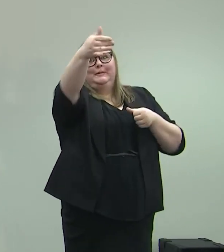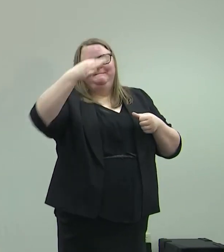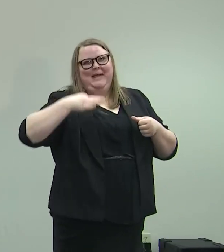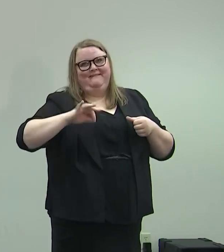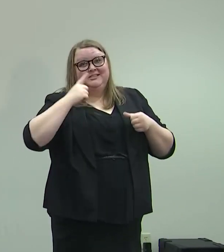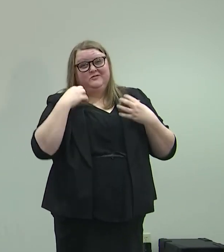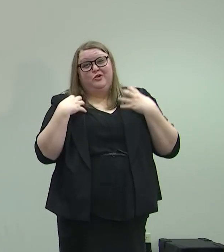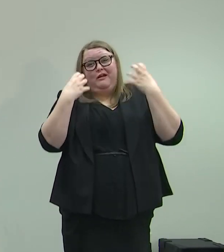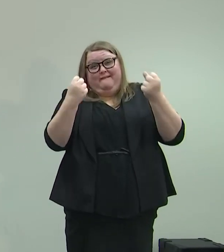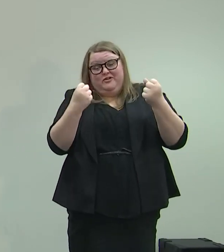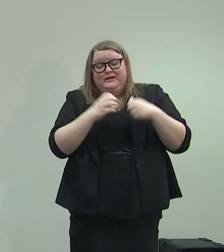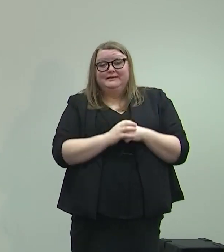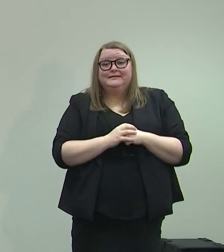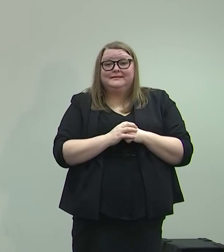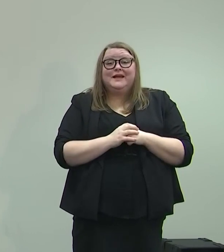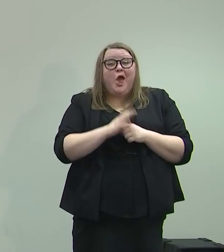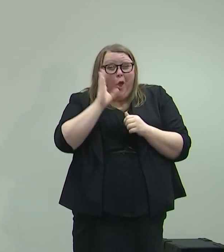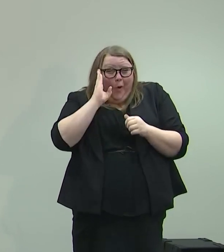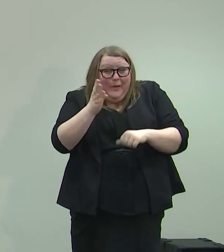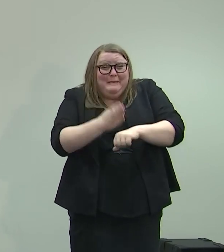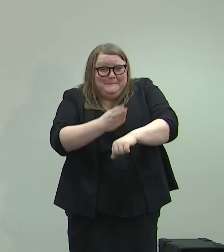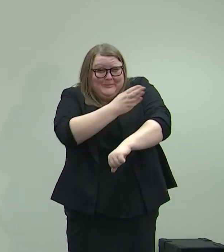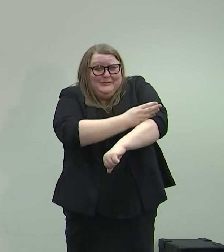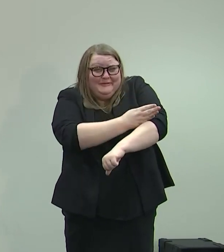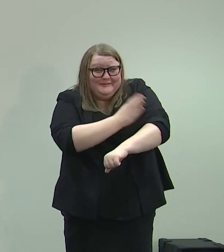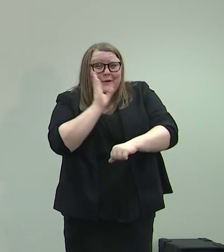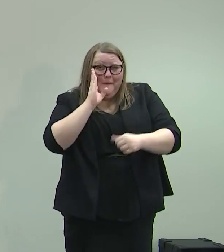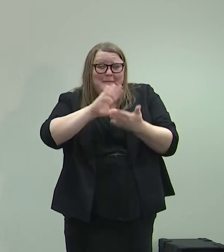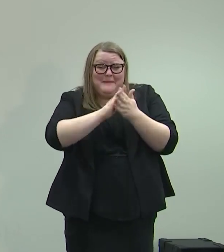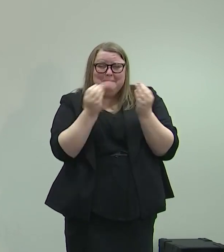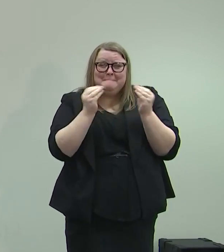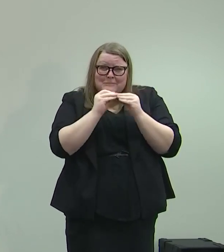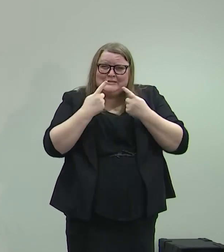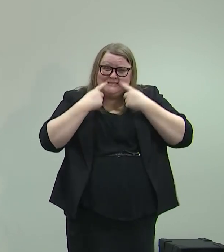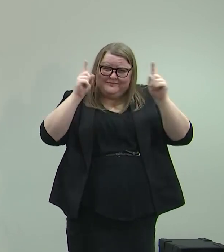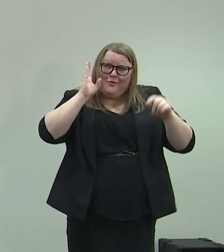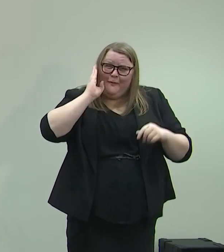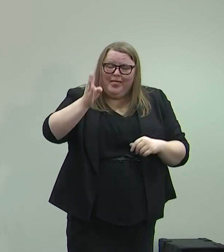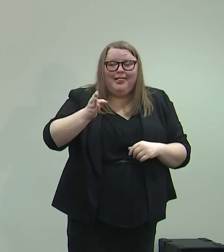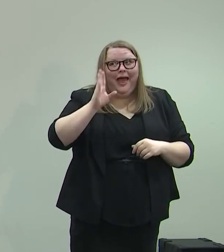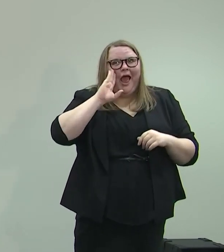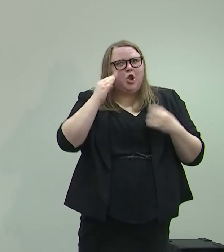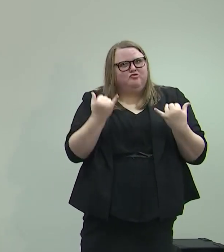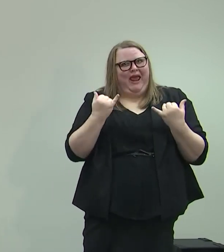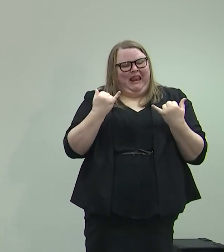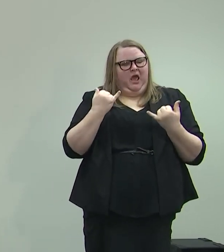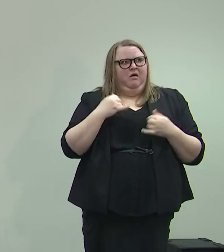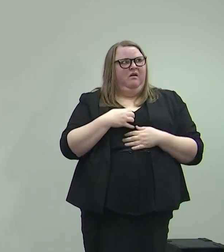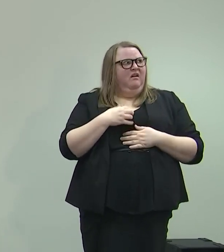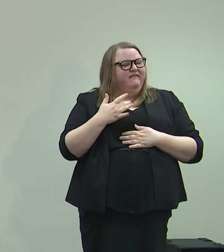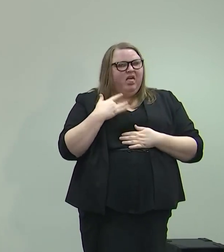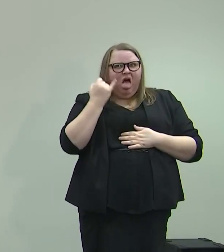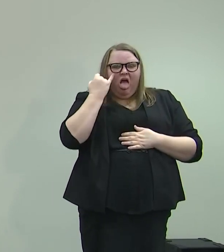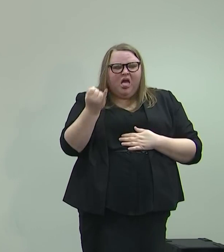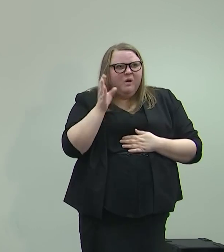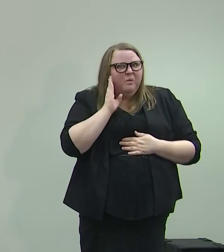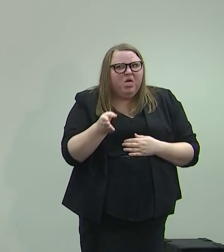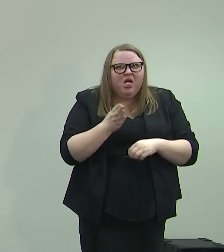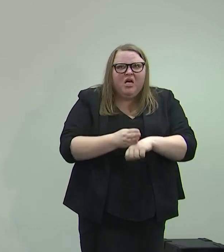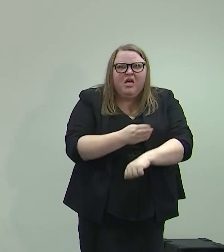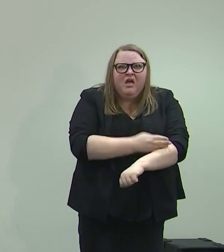It'll be better. It'll be more successful. I know it's hard to imagine right now, but it will be.